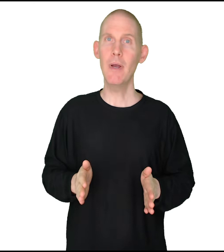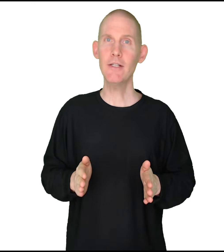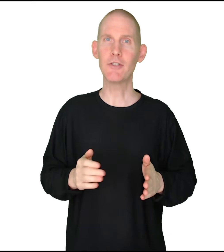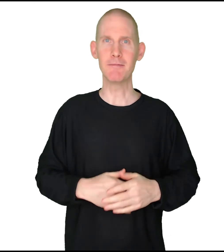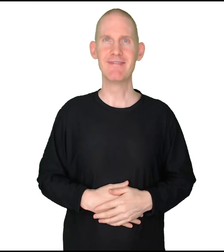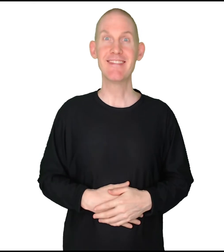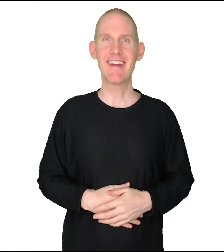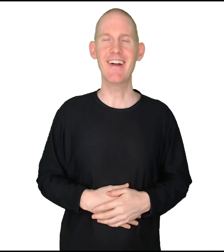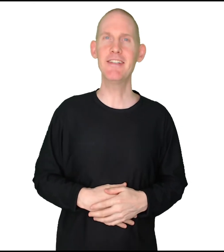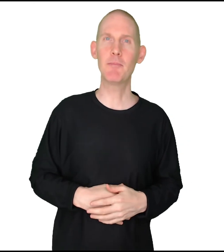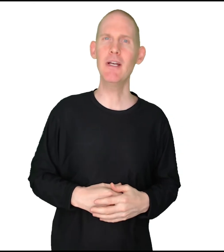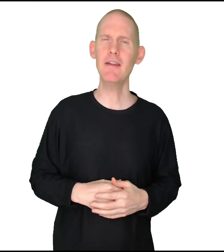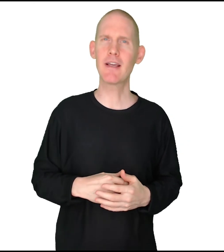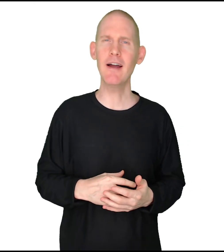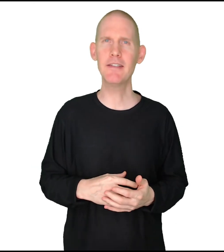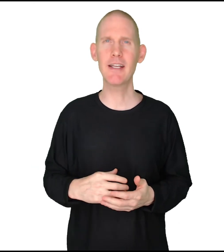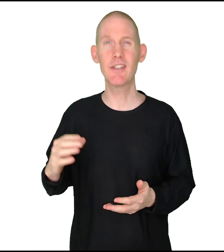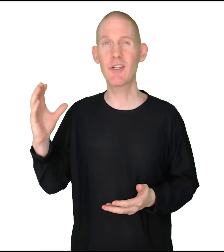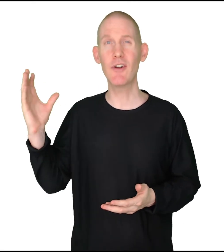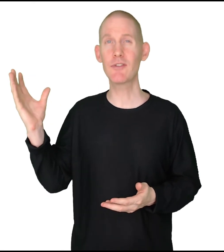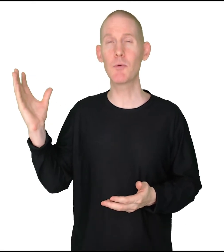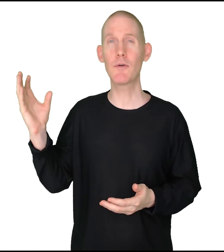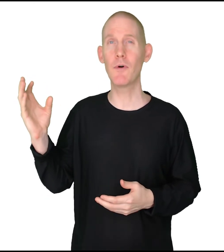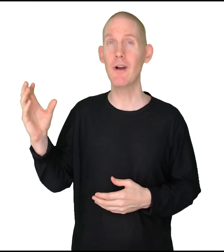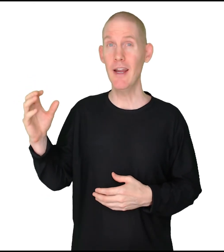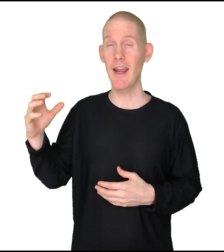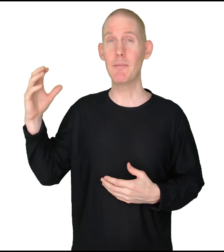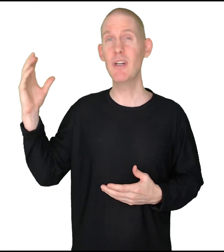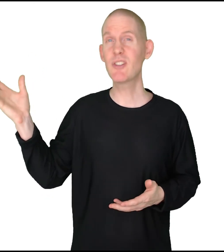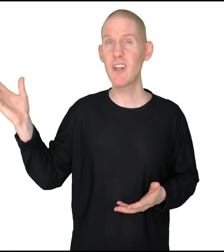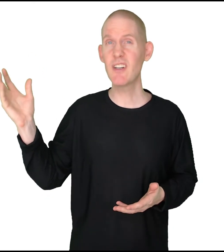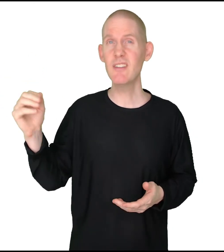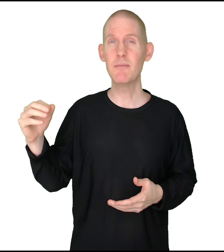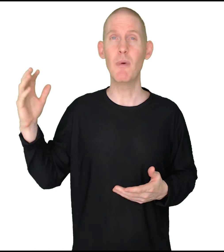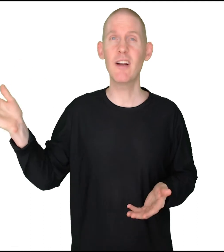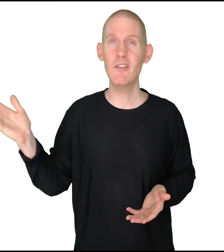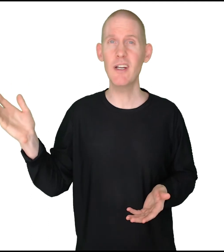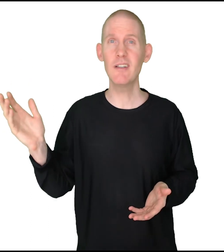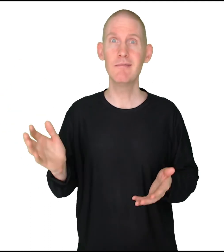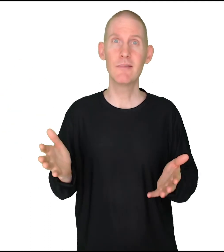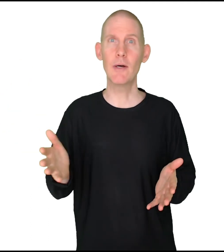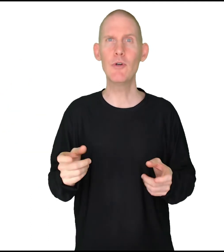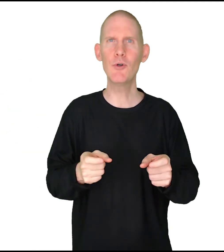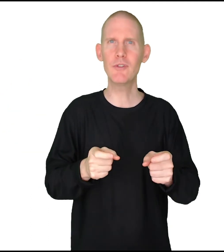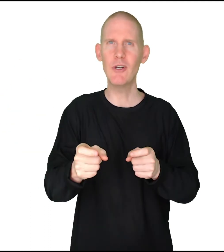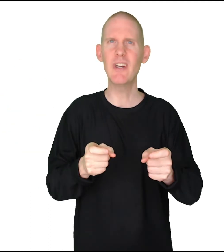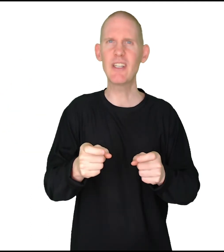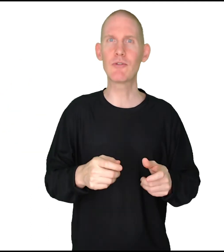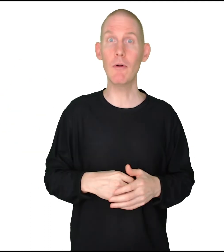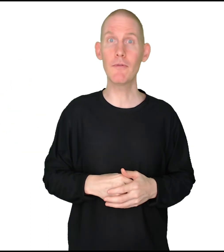Manager. All right, depending on the context, this could also work for administrator, moderator, someone who is, you know, in control of